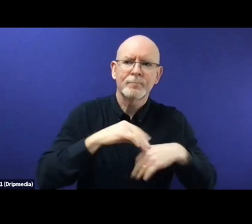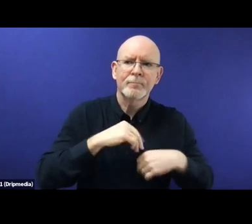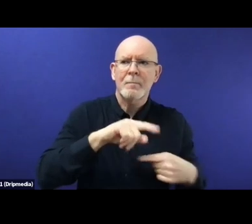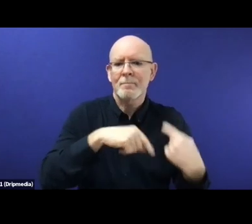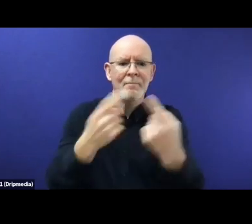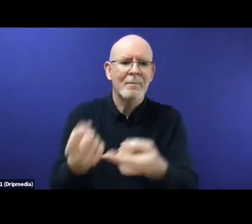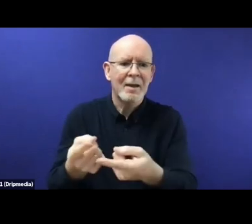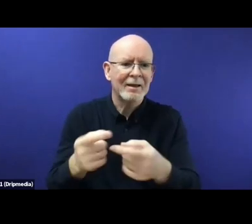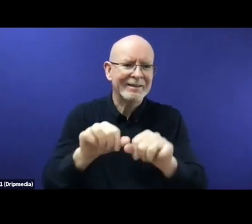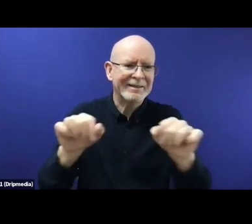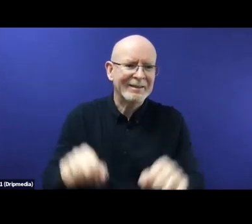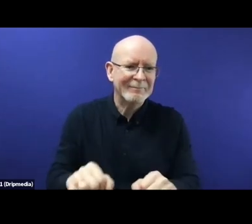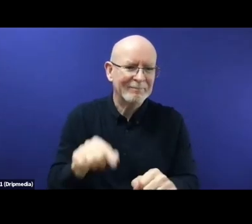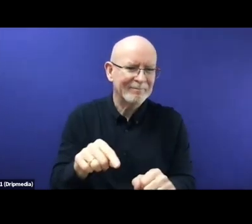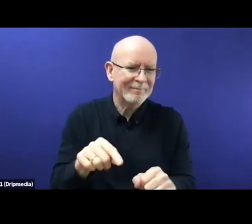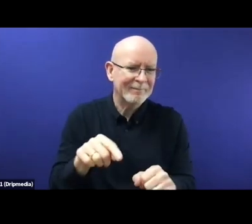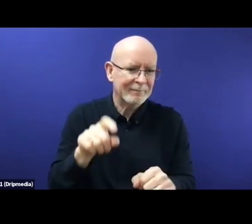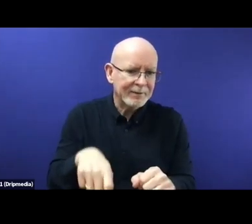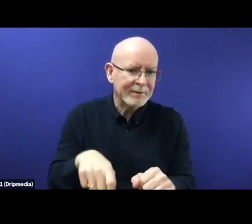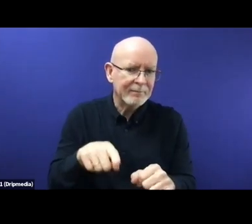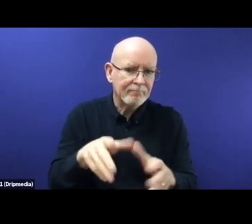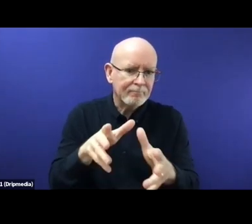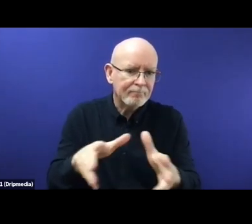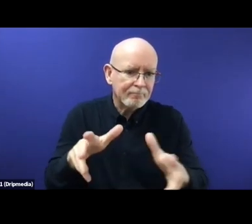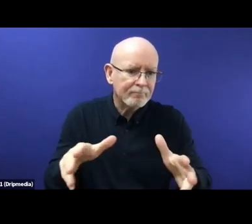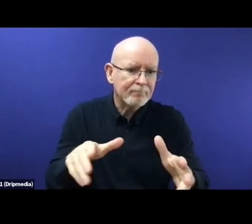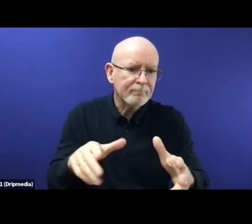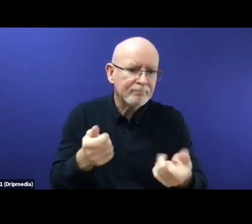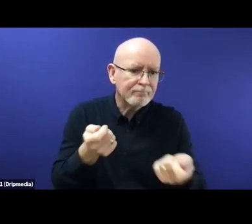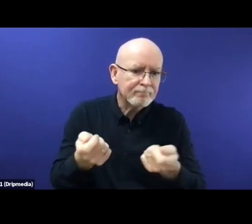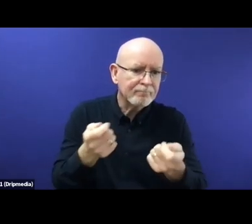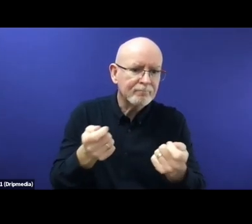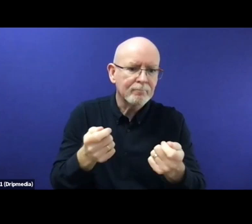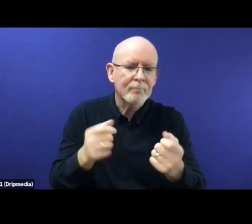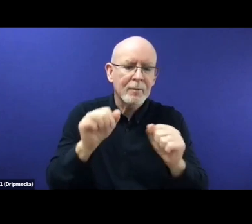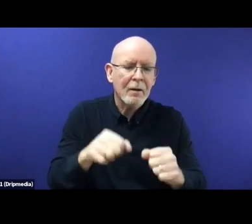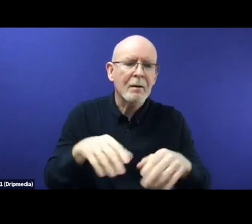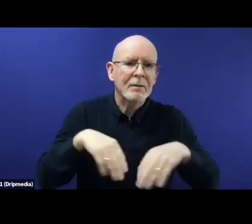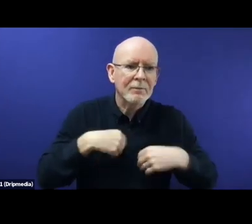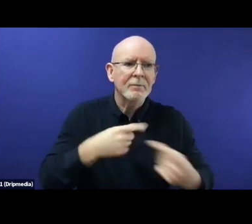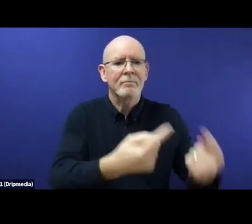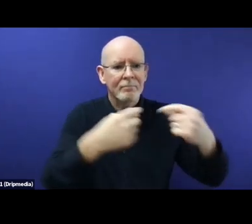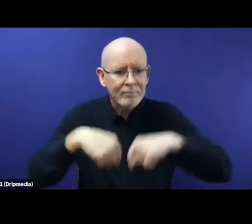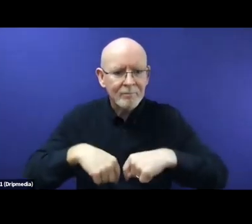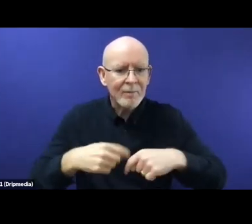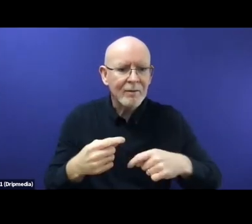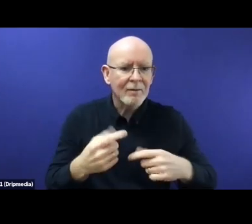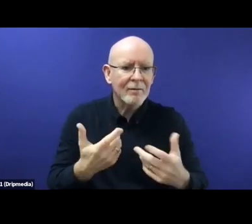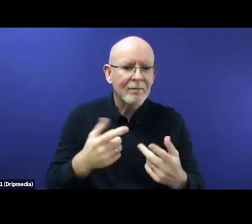say, are addressing the problem of the vanishing mutual trust within the common European asylum system. I'm coming back to